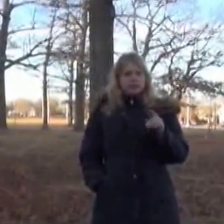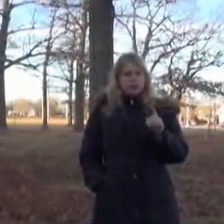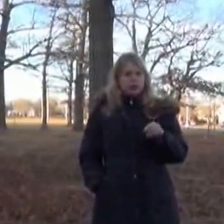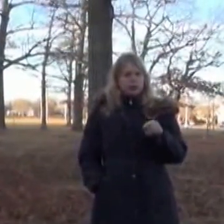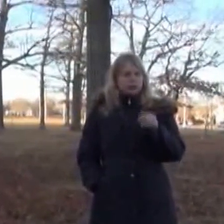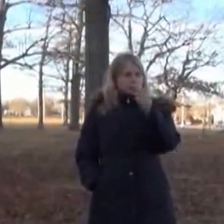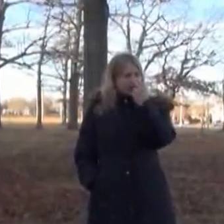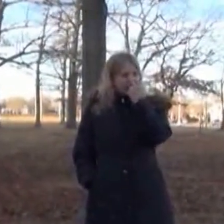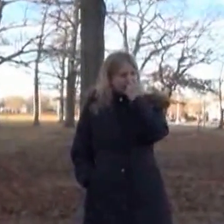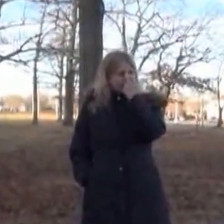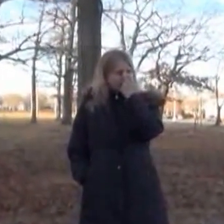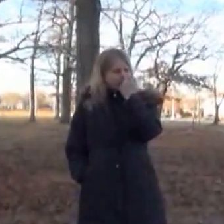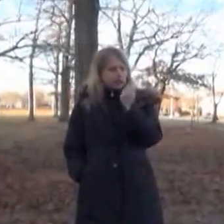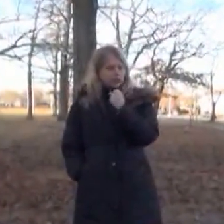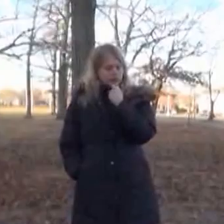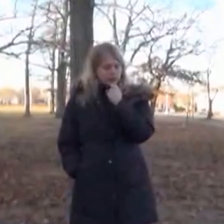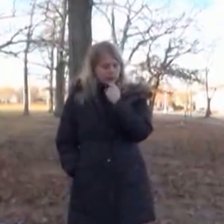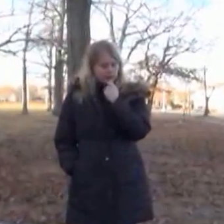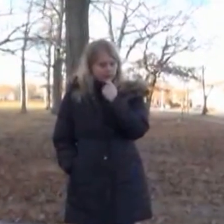started talking because, um,